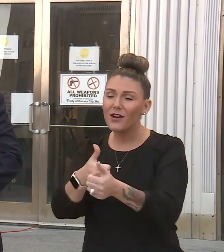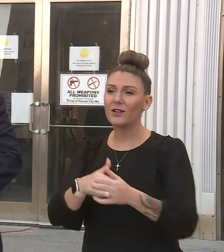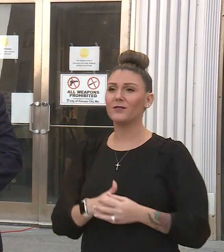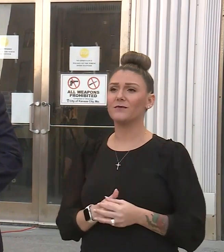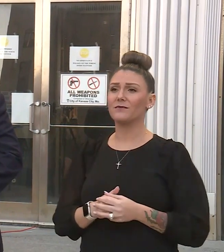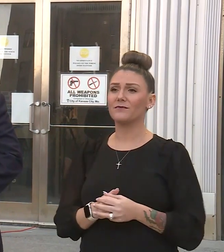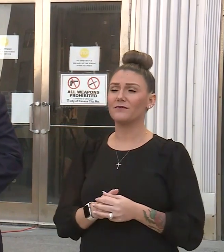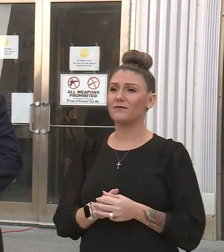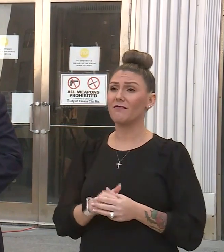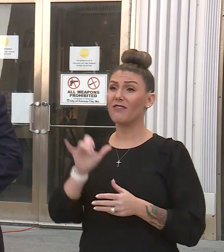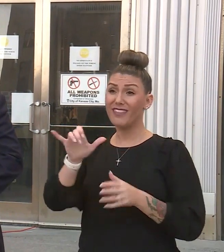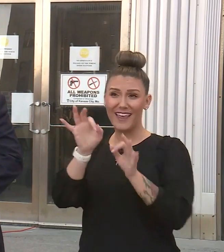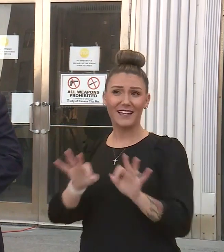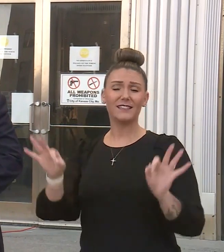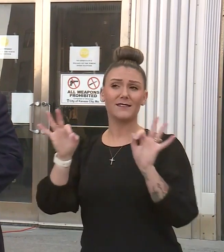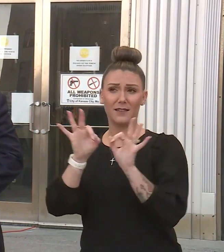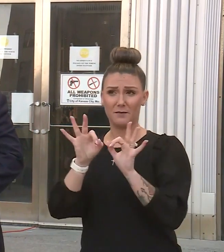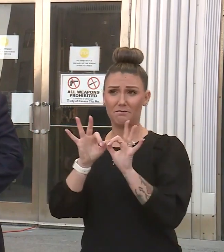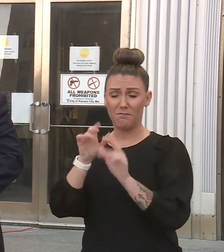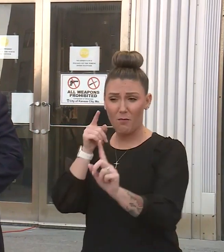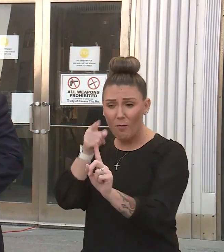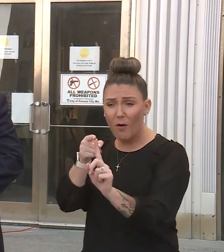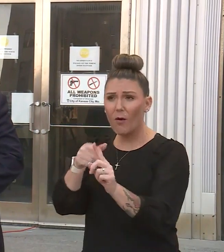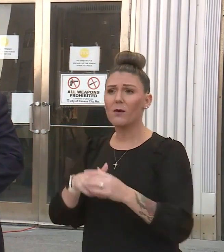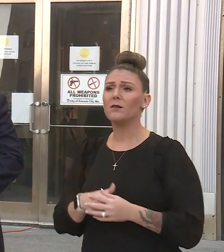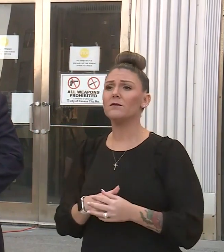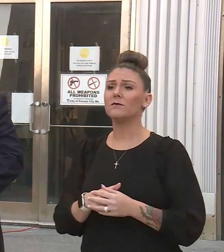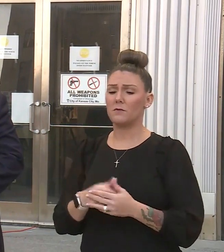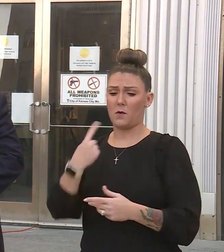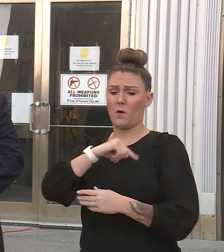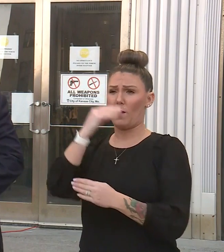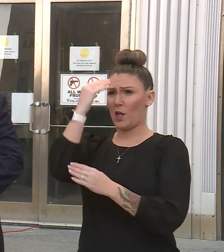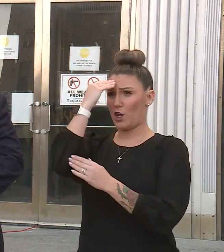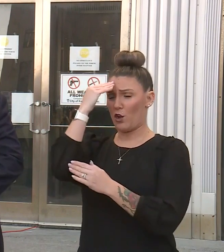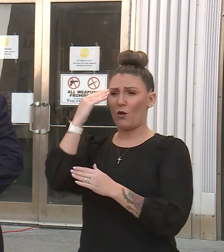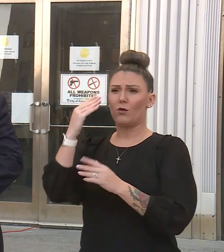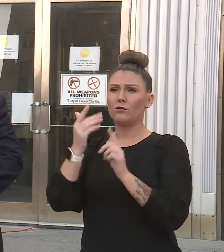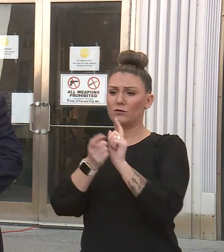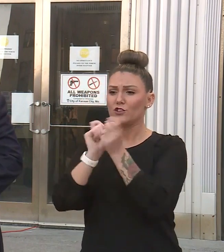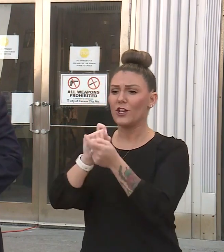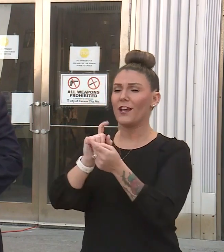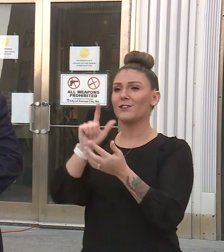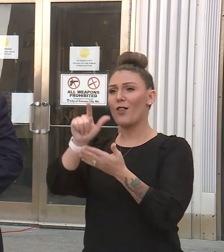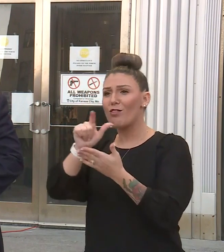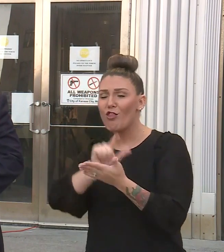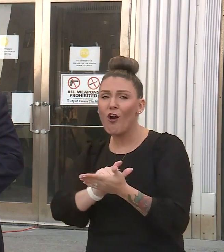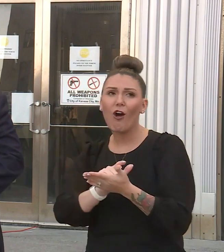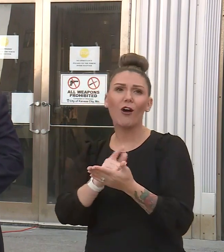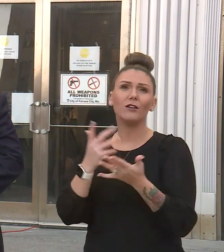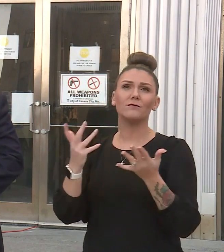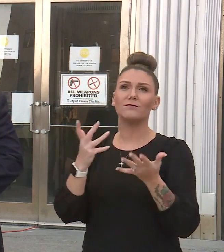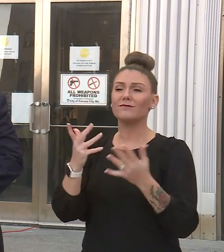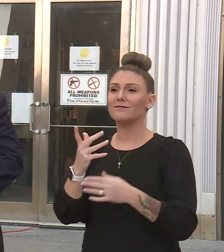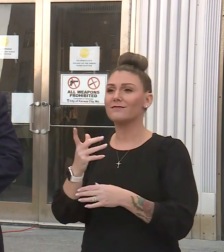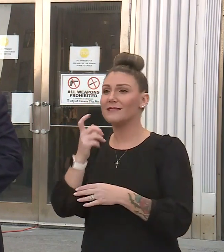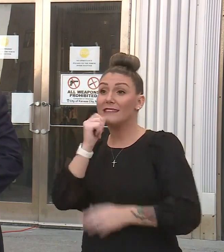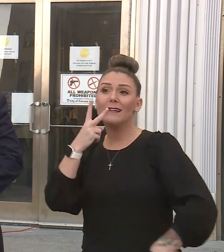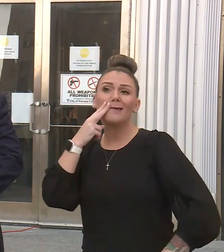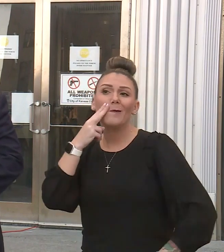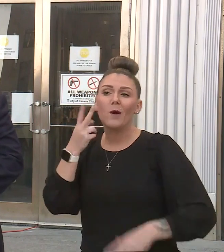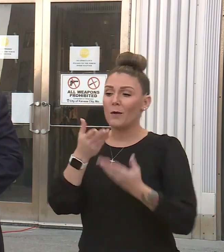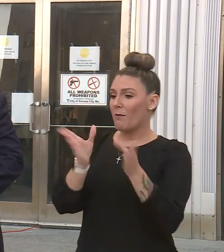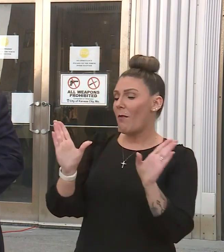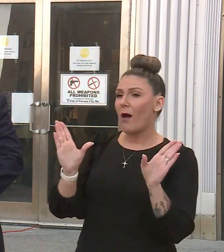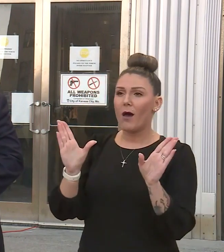And that's the key. We know that when we change laws, non-smoking in